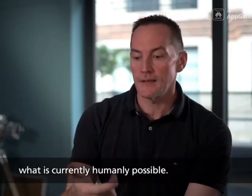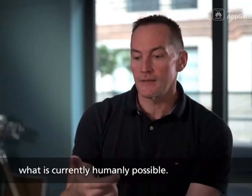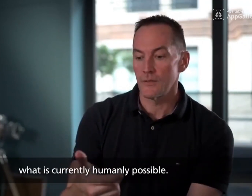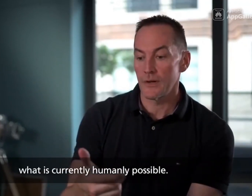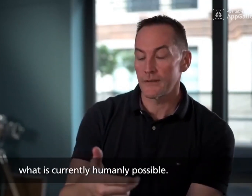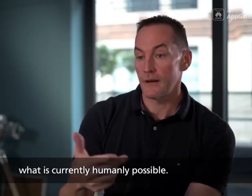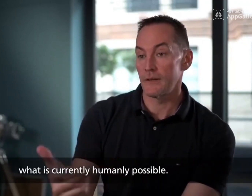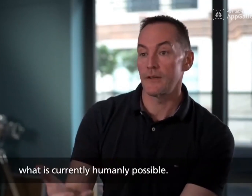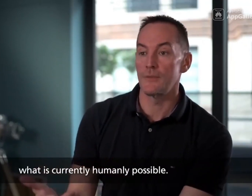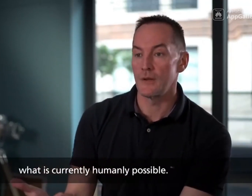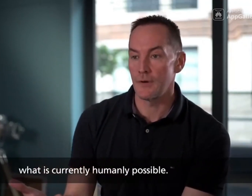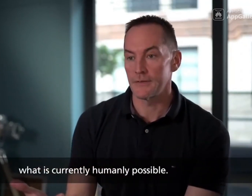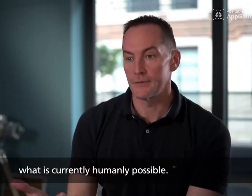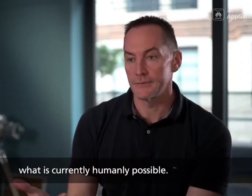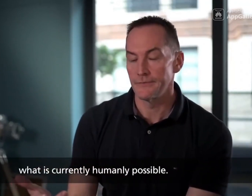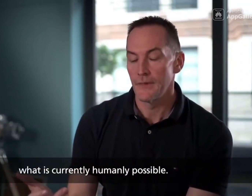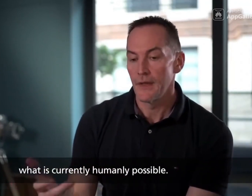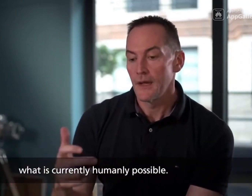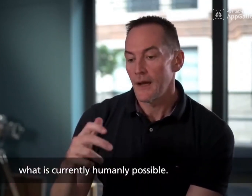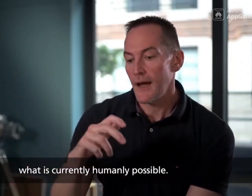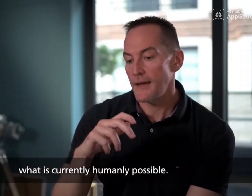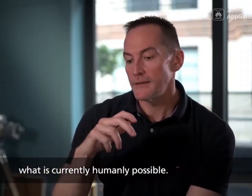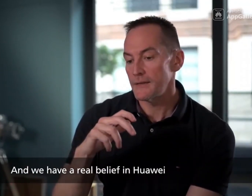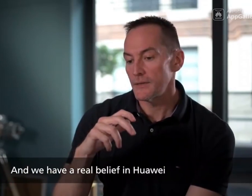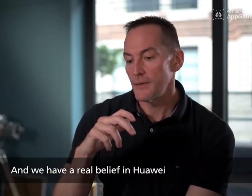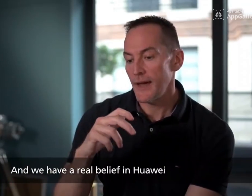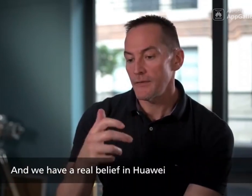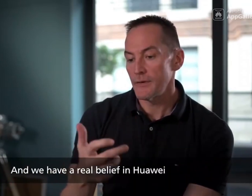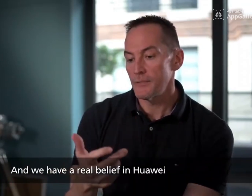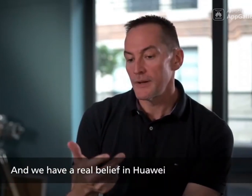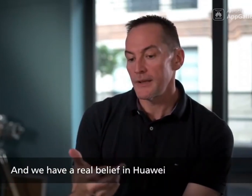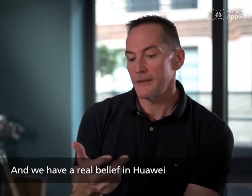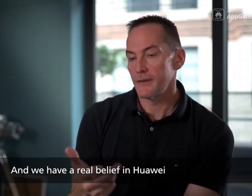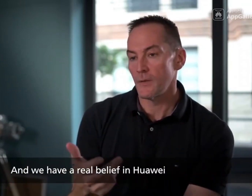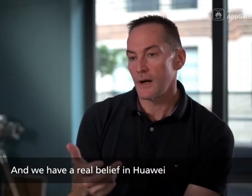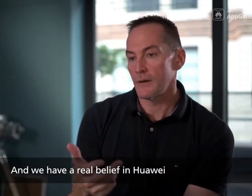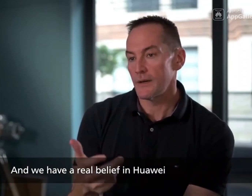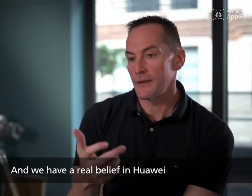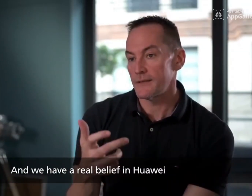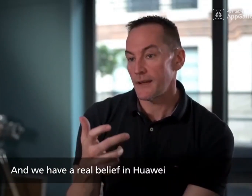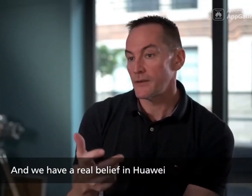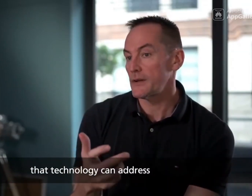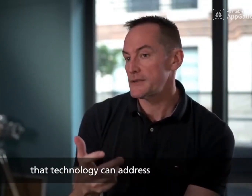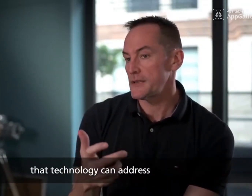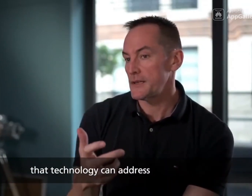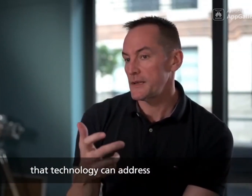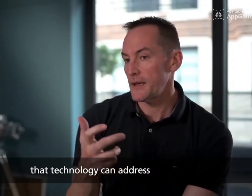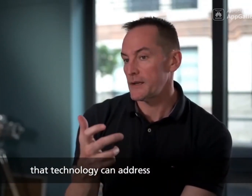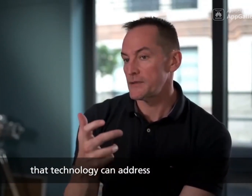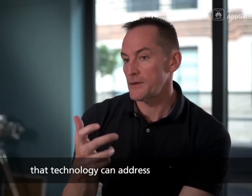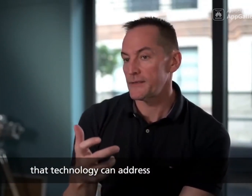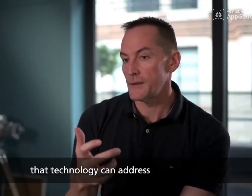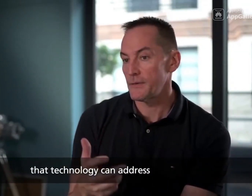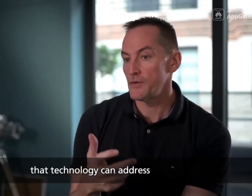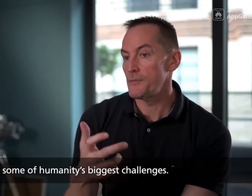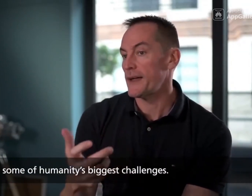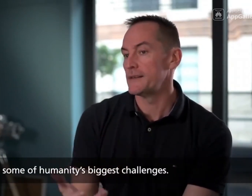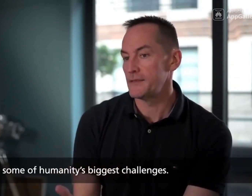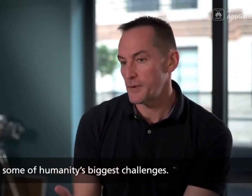what is currently humanly possible. And we have a real belief in Huawei that technology can address some of humanity's